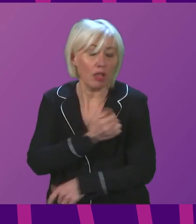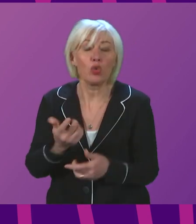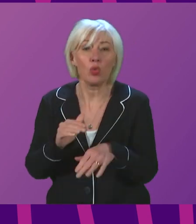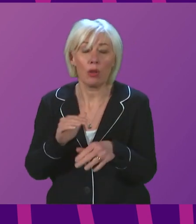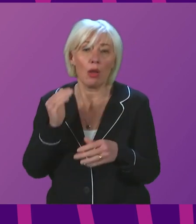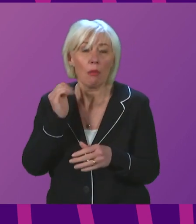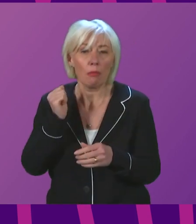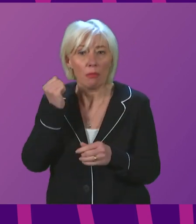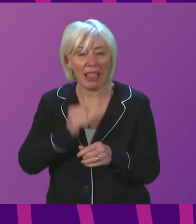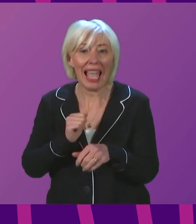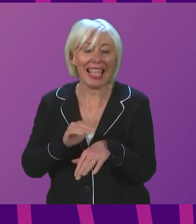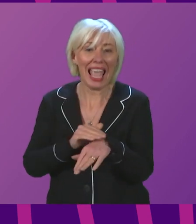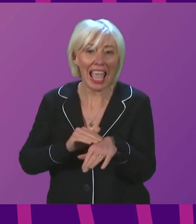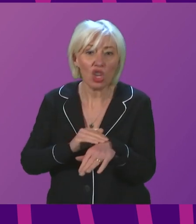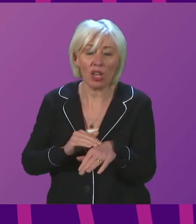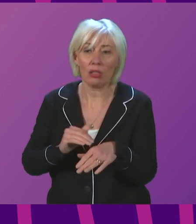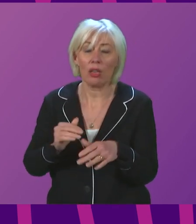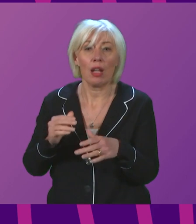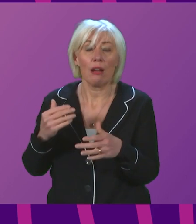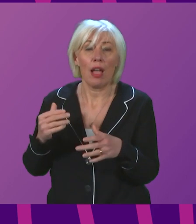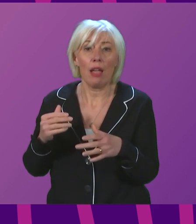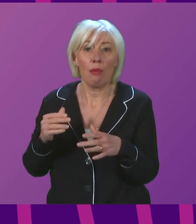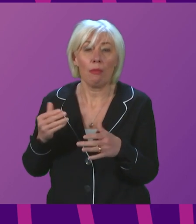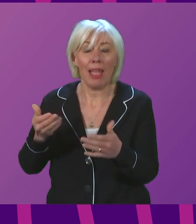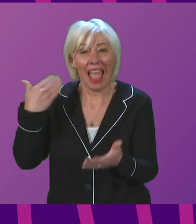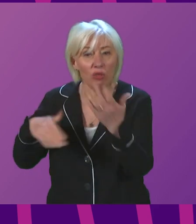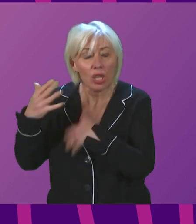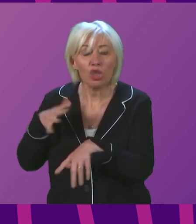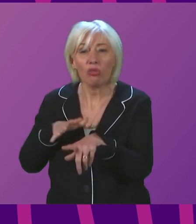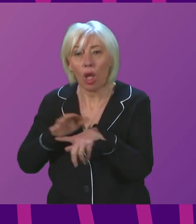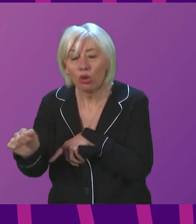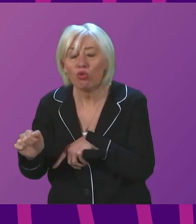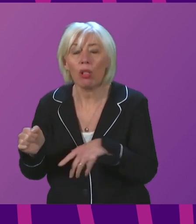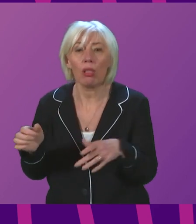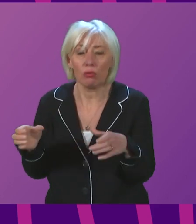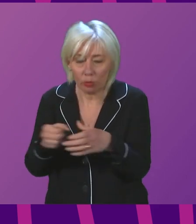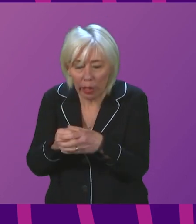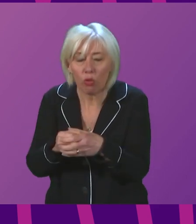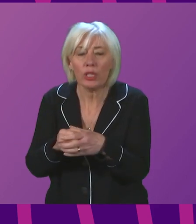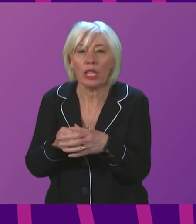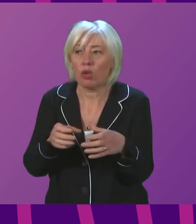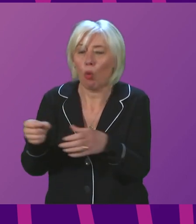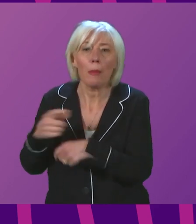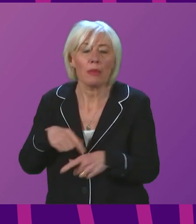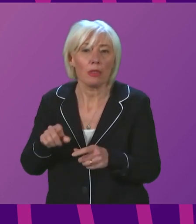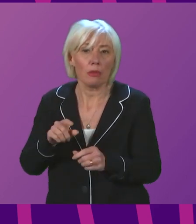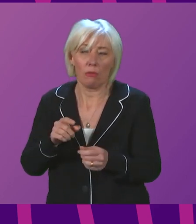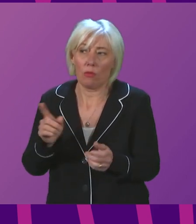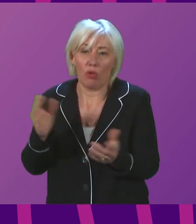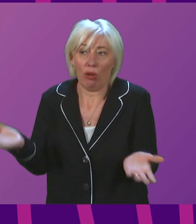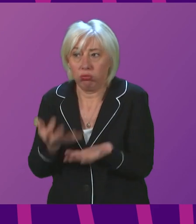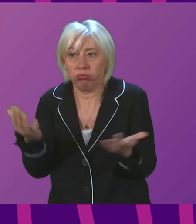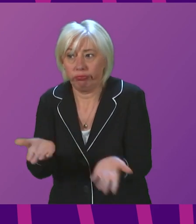Asian, ethnic minority, community, heritage and culture. First Minister. That is a really important question because it is